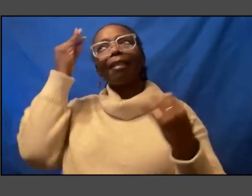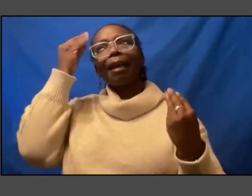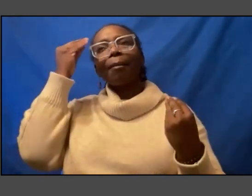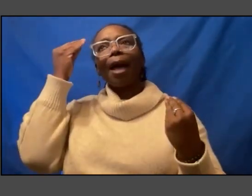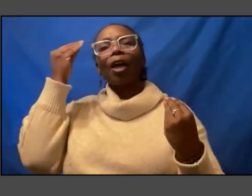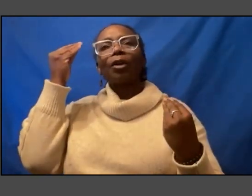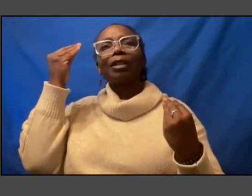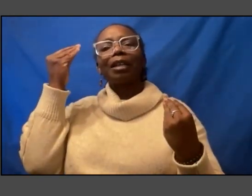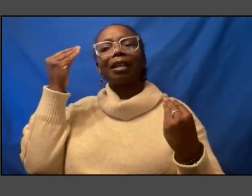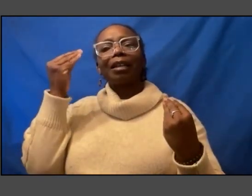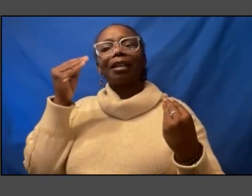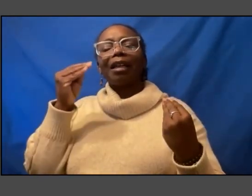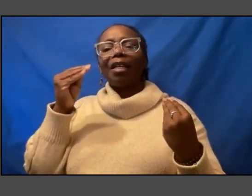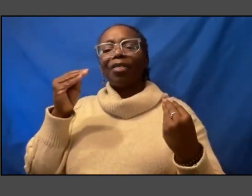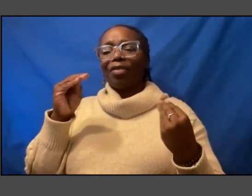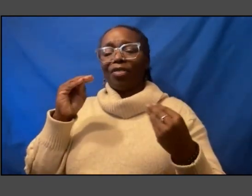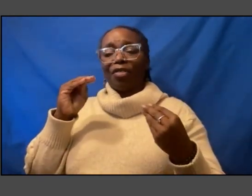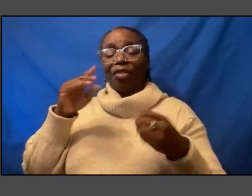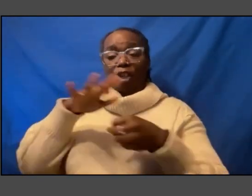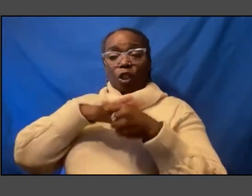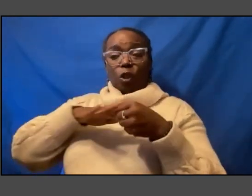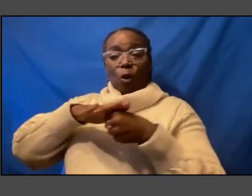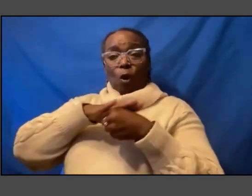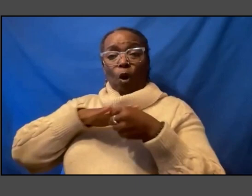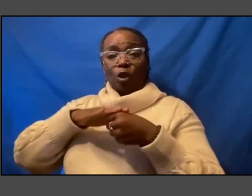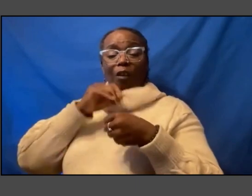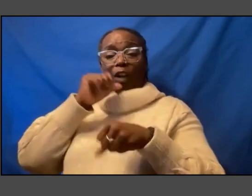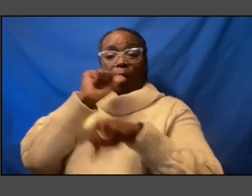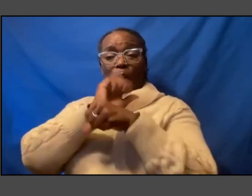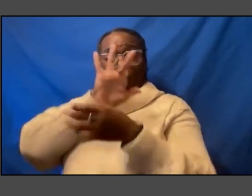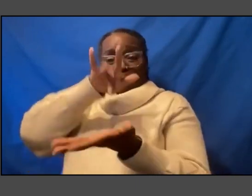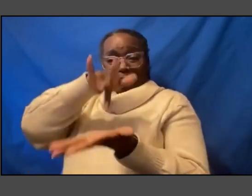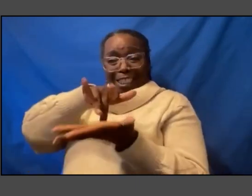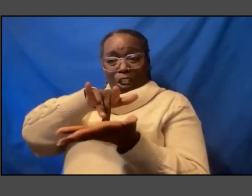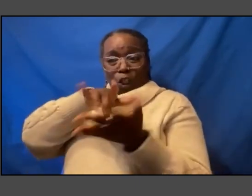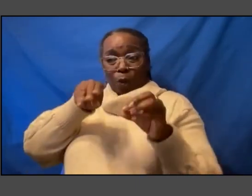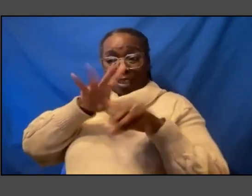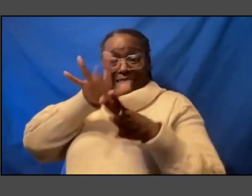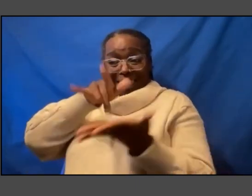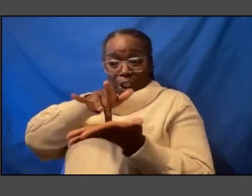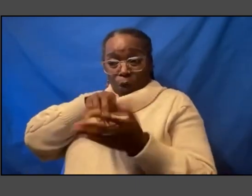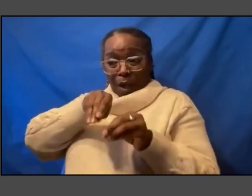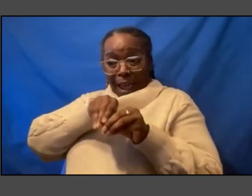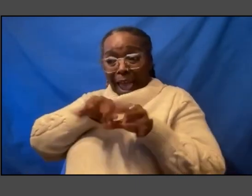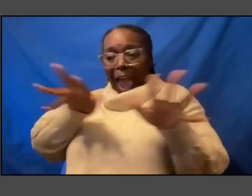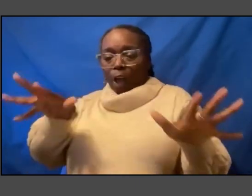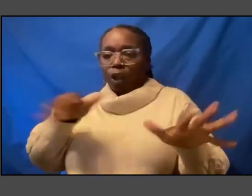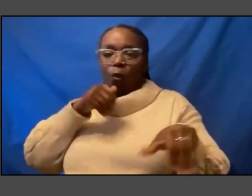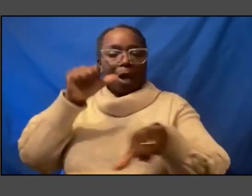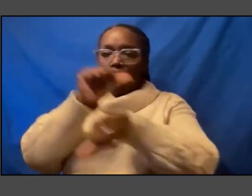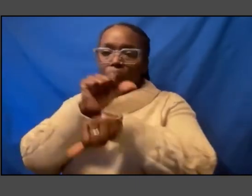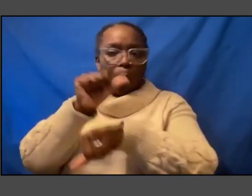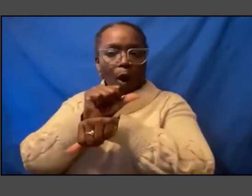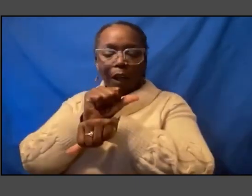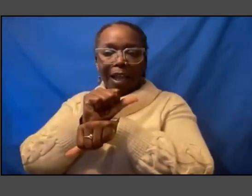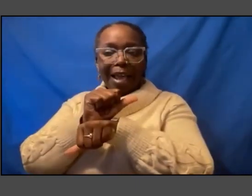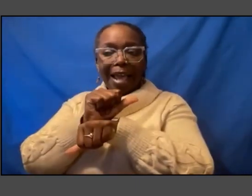that if we aren't working from the center out then we aren't working as deeply and truly as we need to be